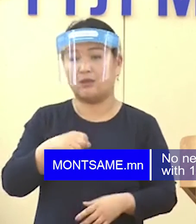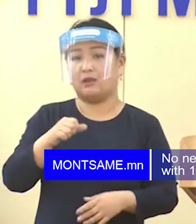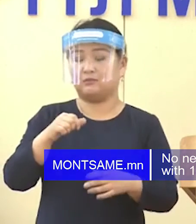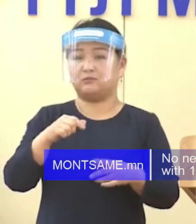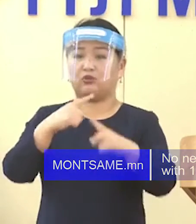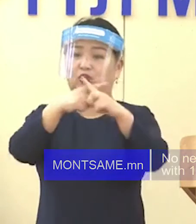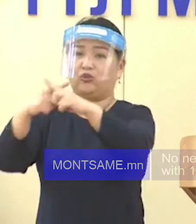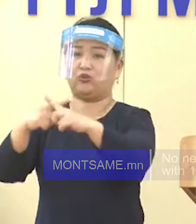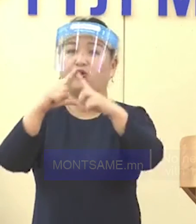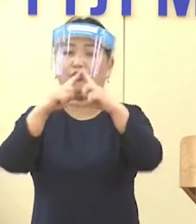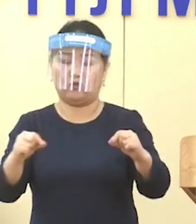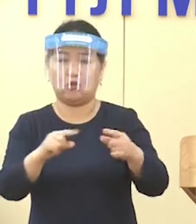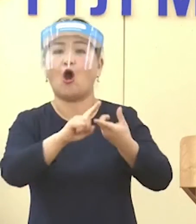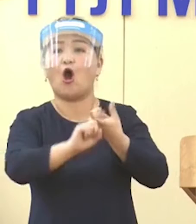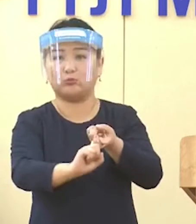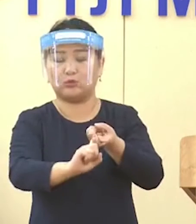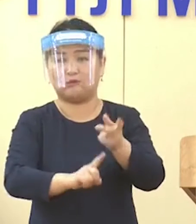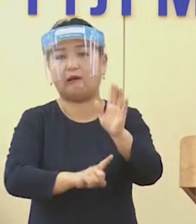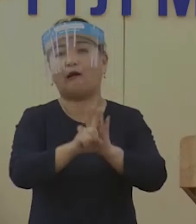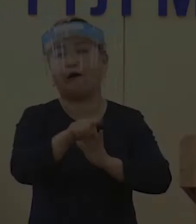reports the Ministry of Health